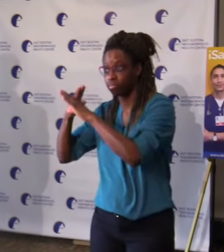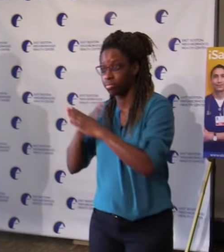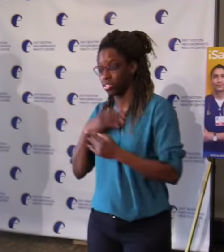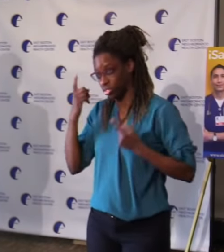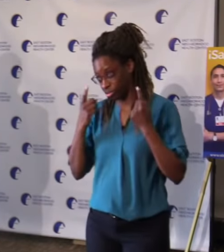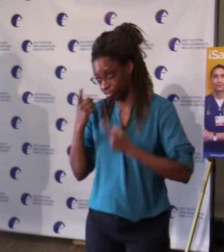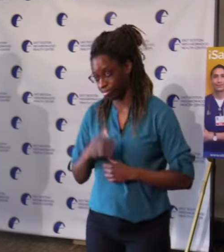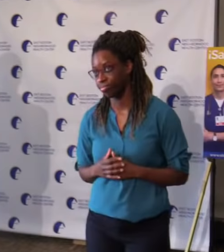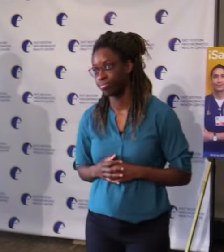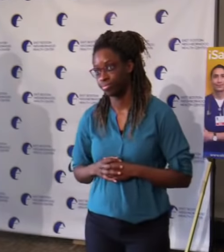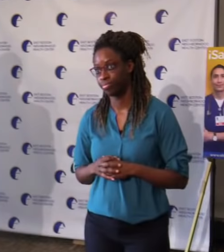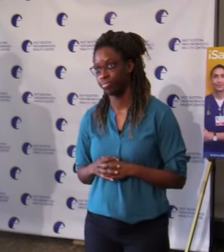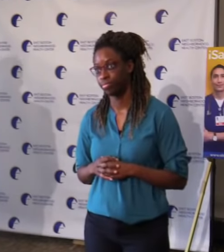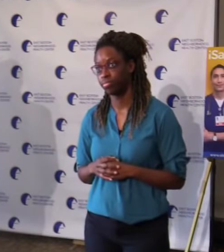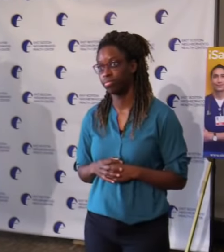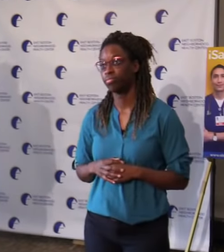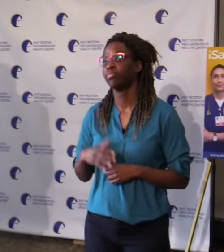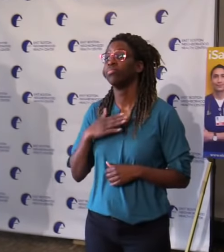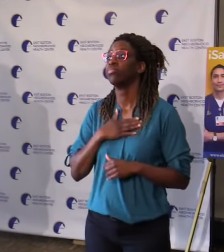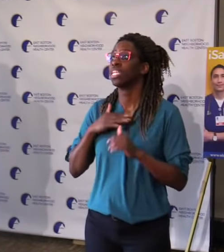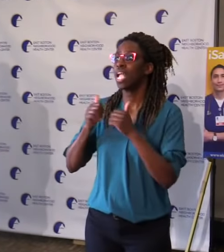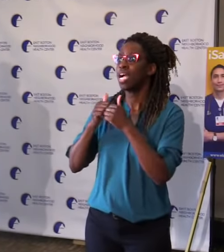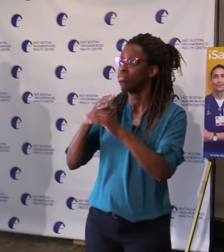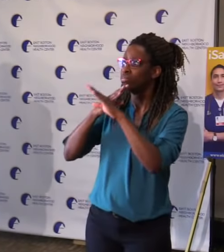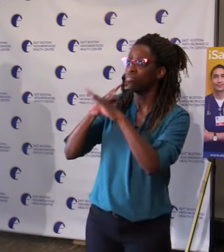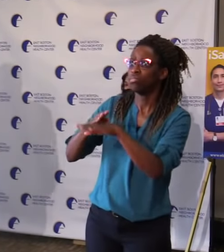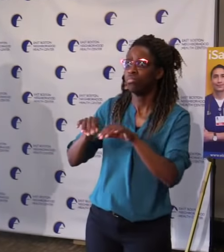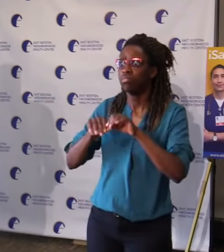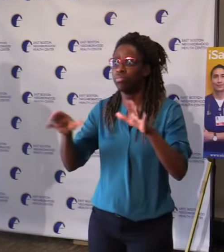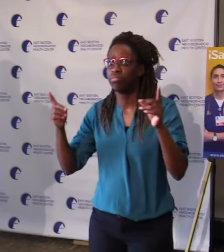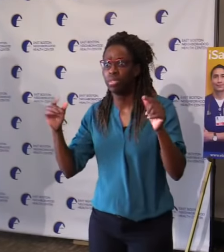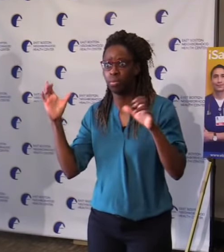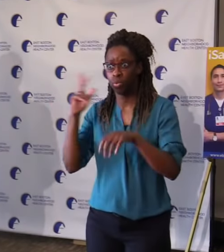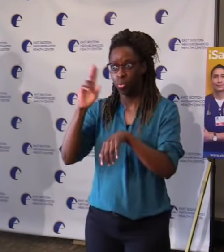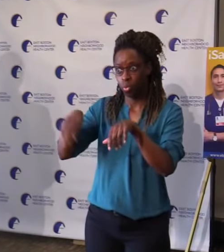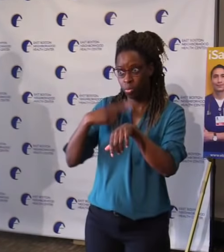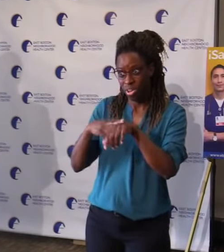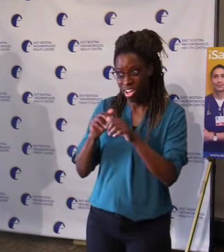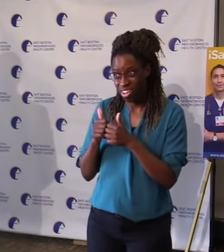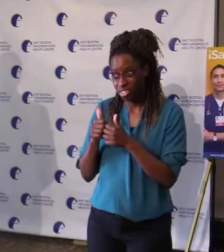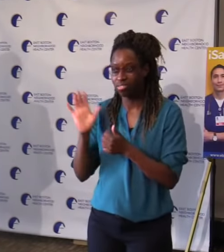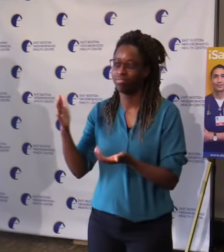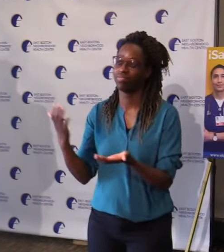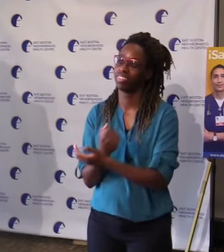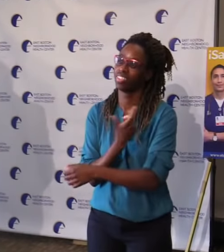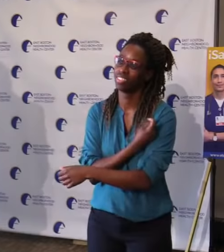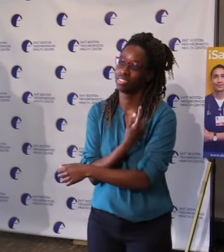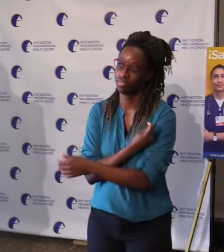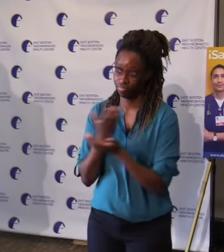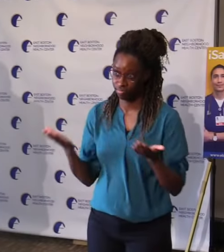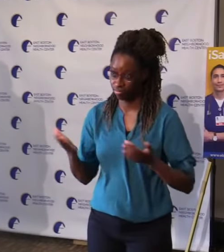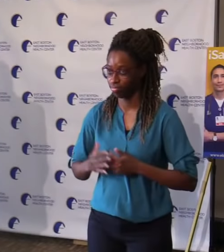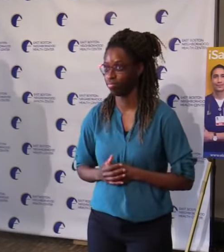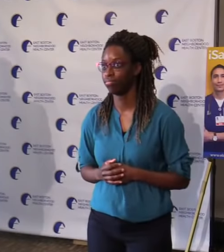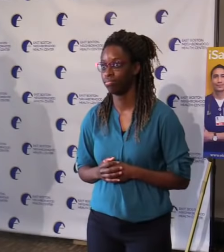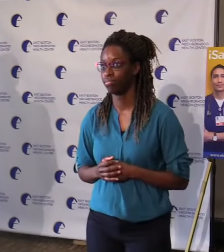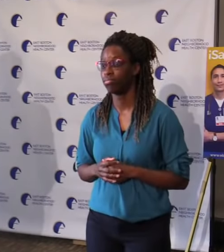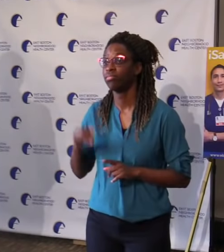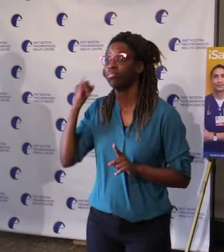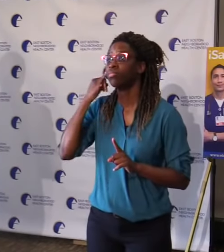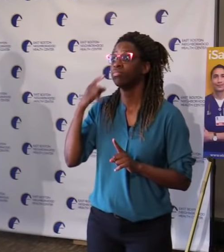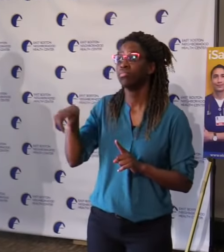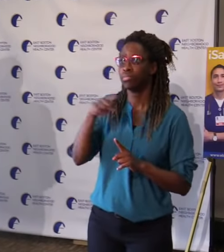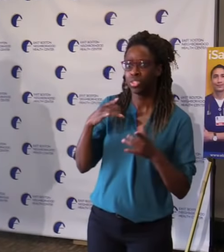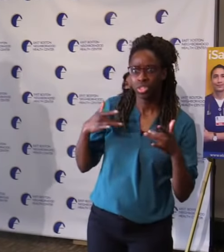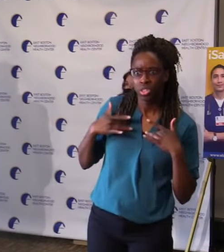pandemic behind us and get back to a new normal. And if you have questions about the vaccine, you should talk to your health care provider.